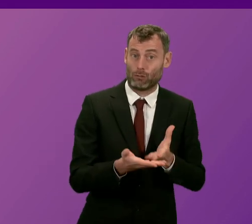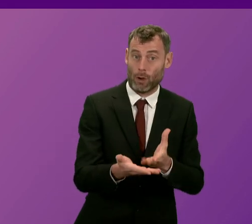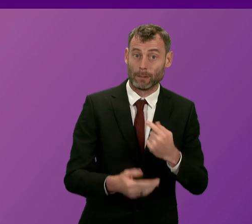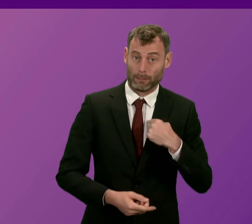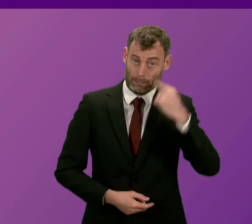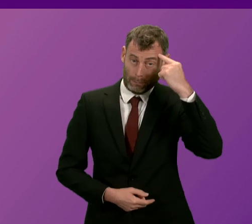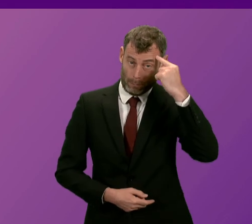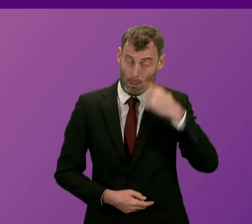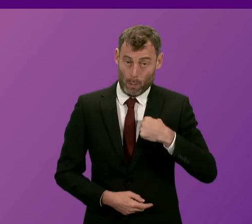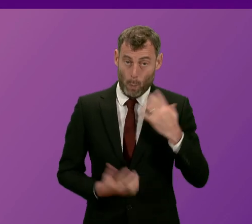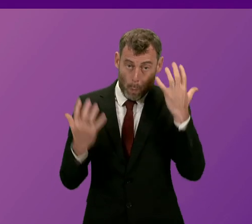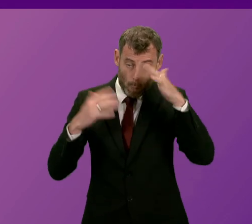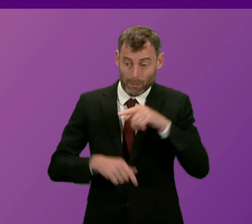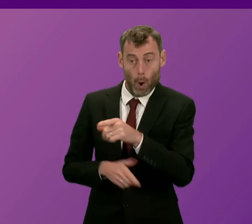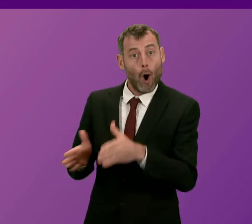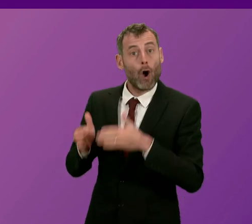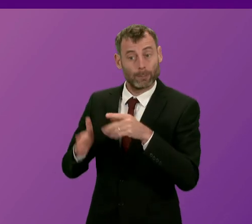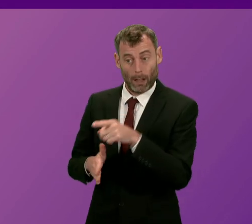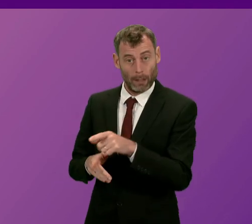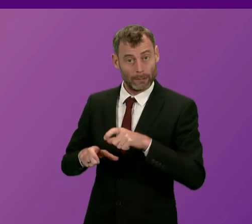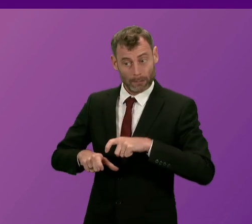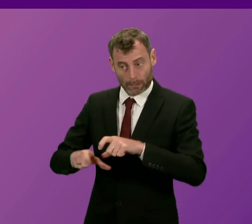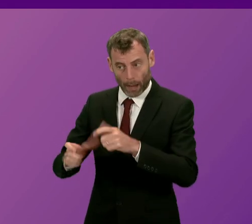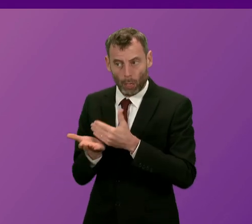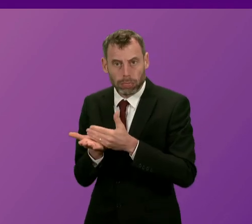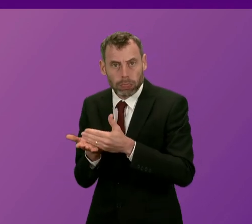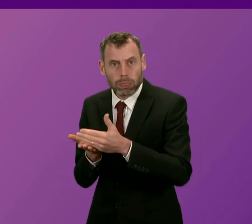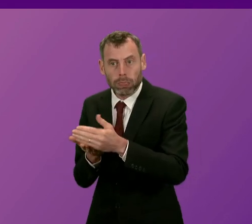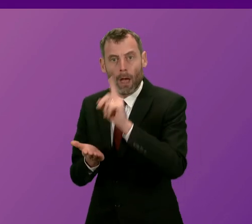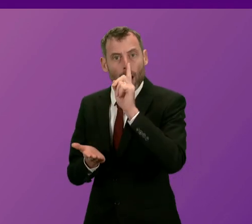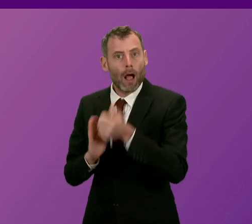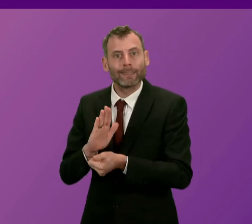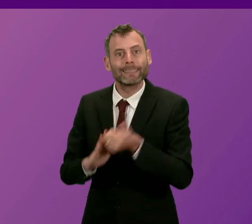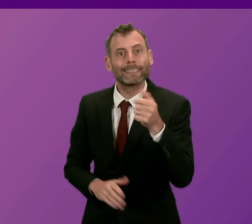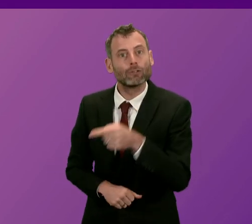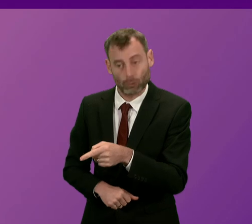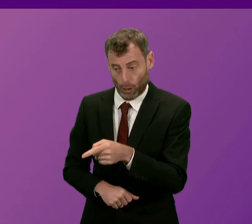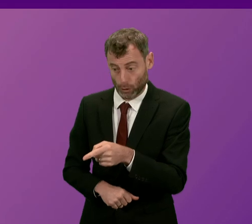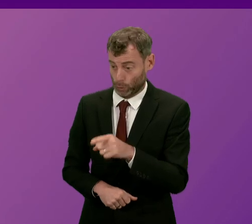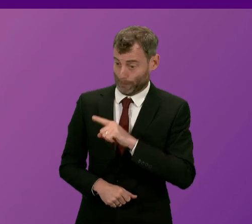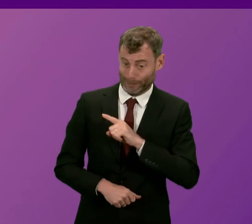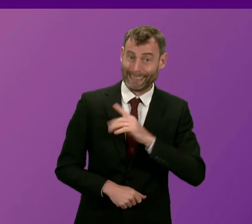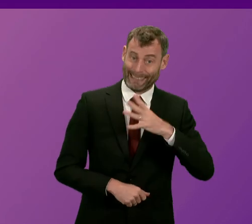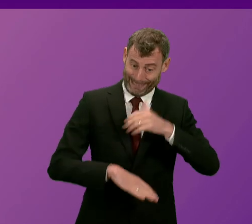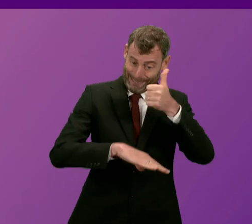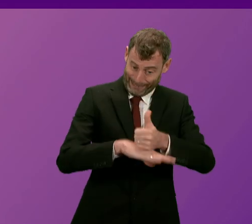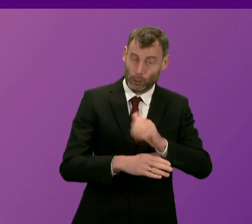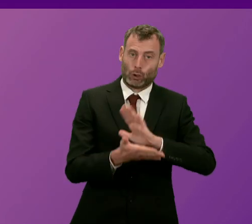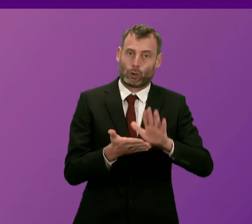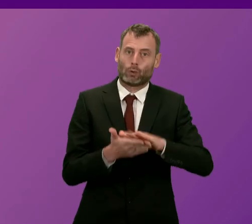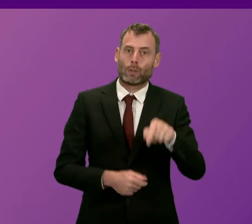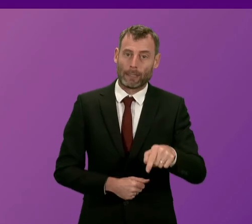level of delayed discharge in our hospitals today and it has been the focus of significant attention